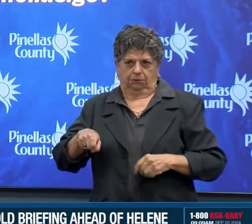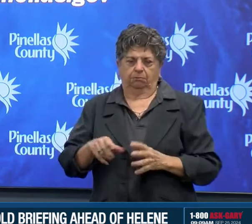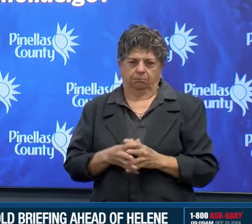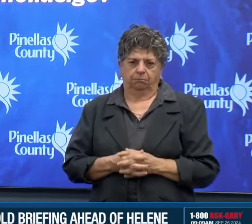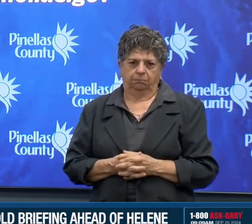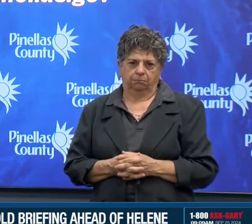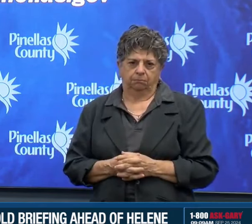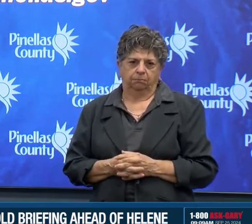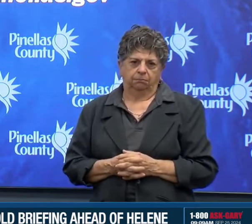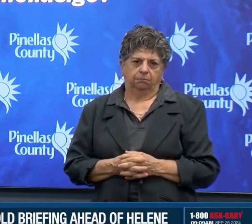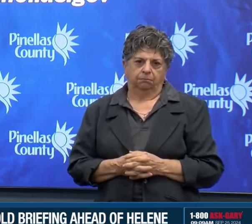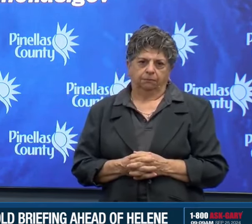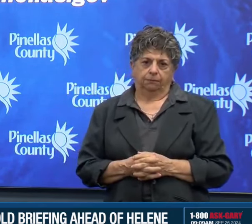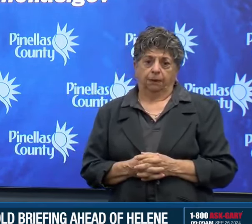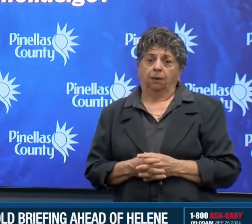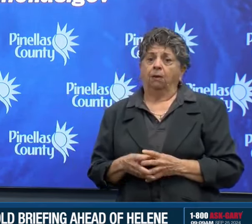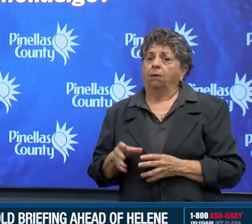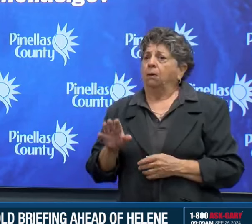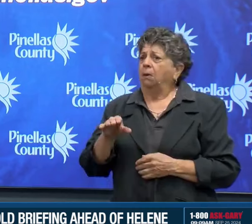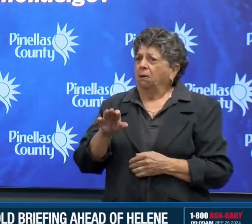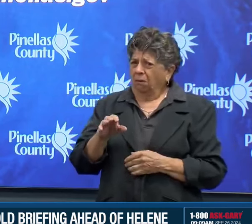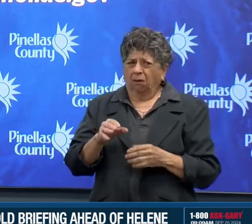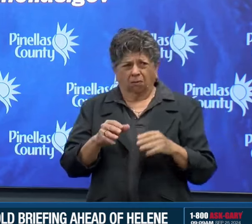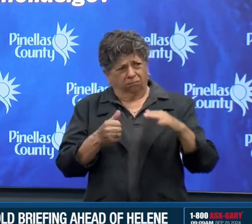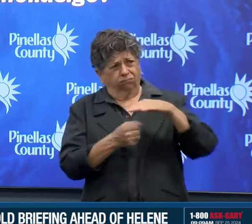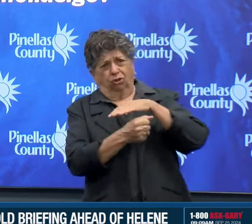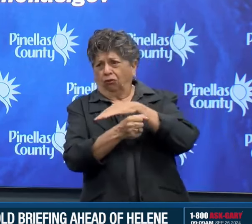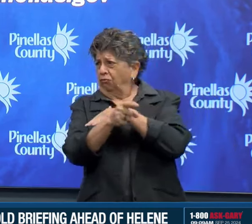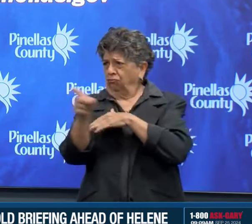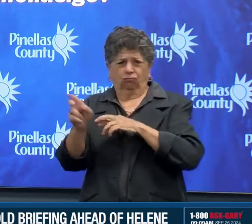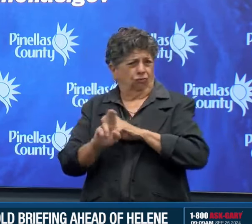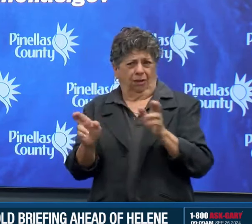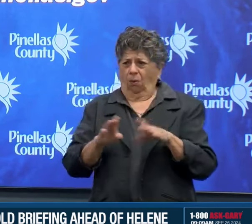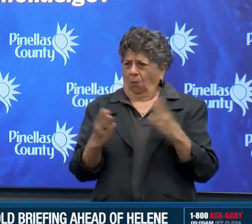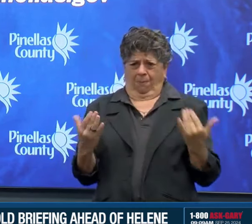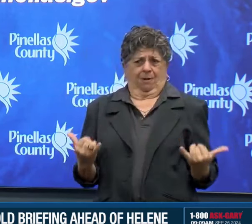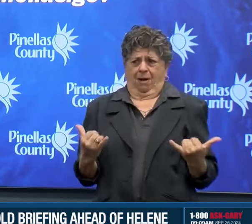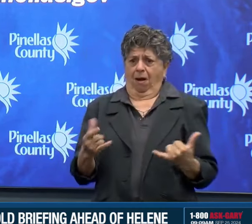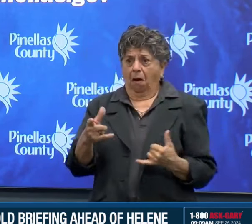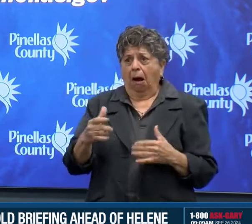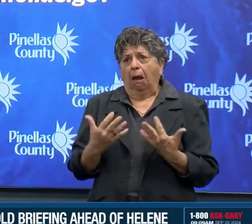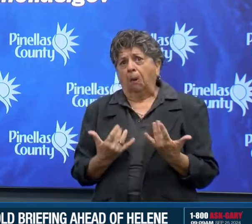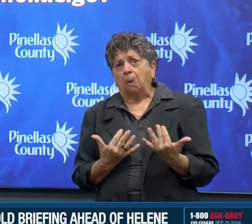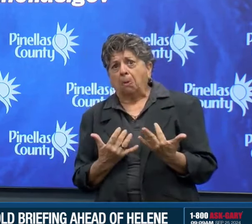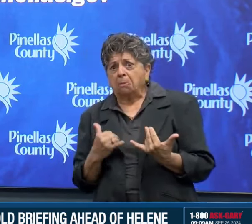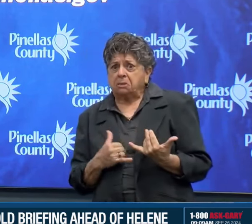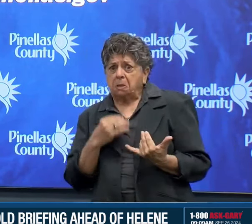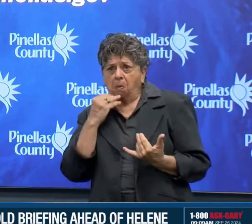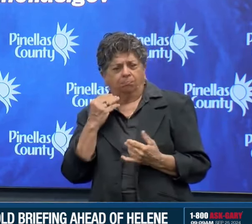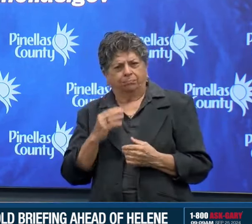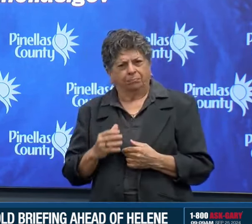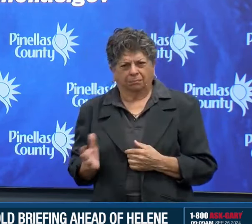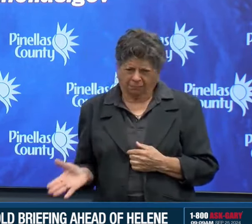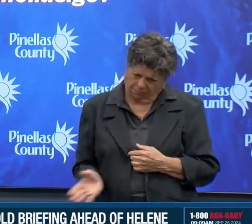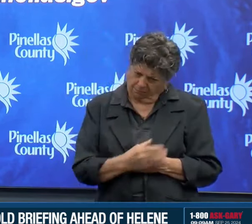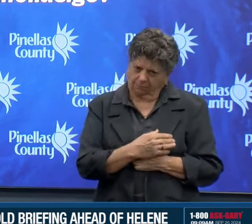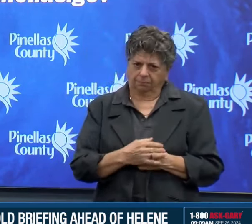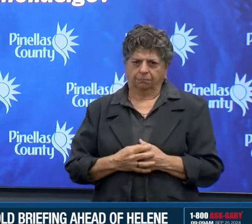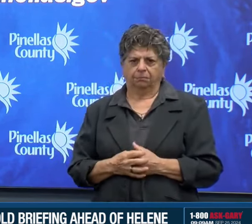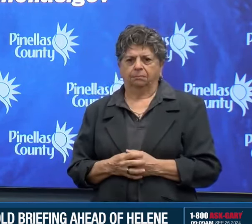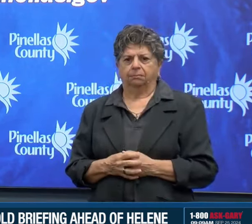You can find those locations at disaster.pinellas.gov and you can get a PSTA ride as well.